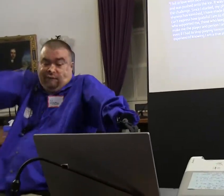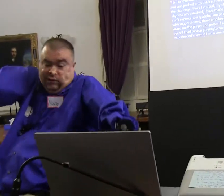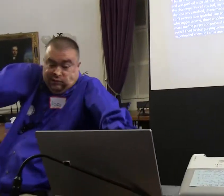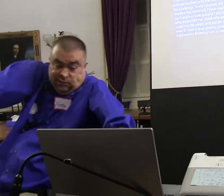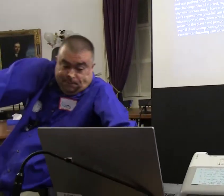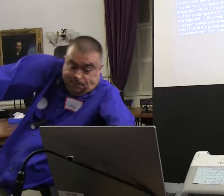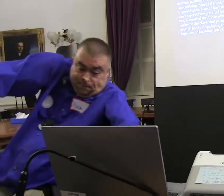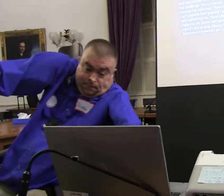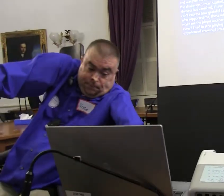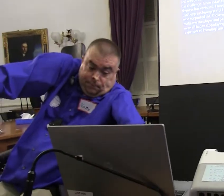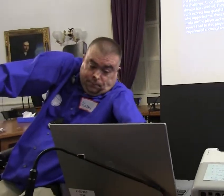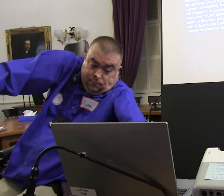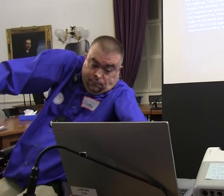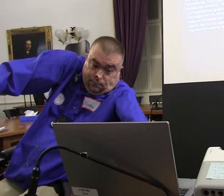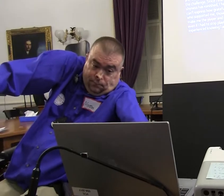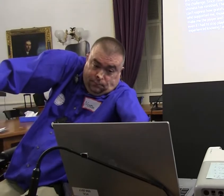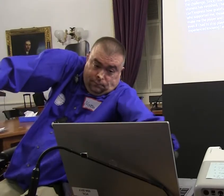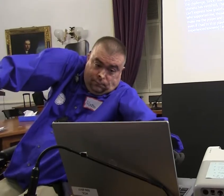growing in confidence.